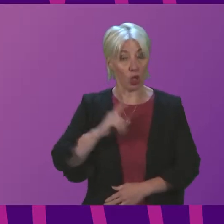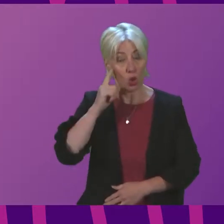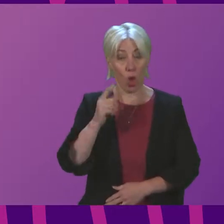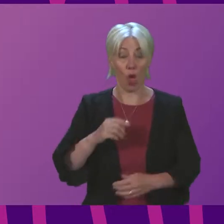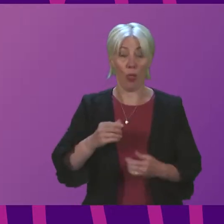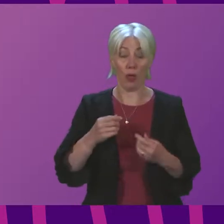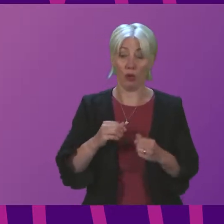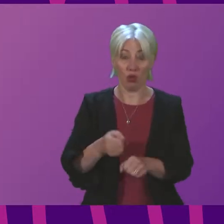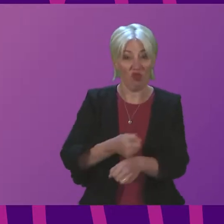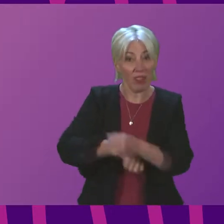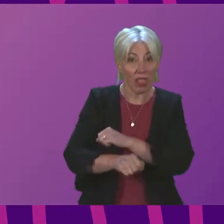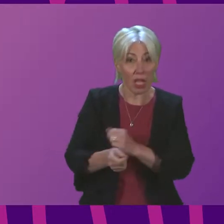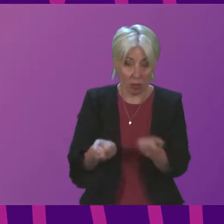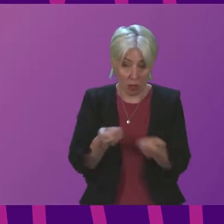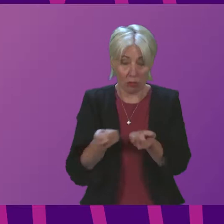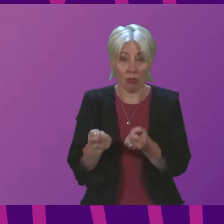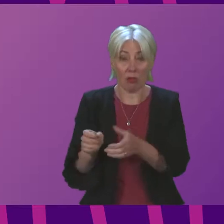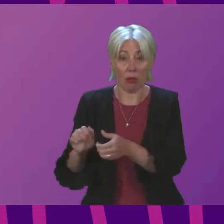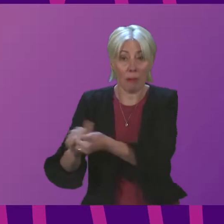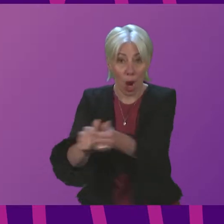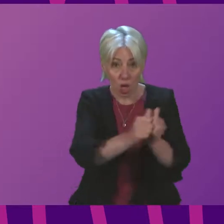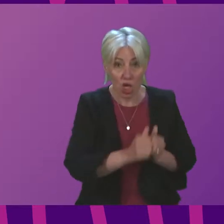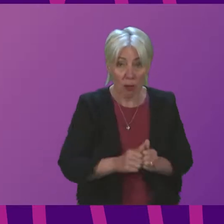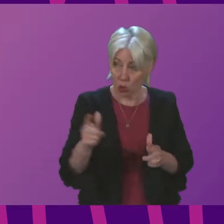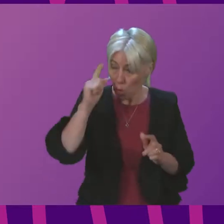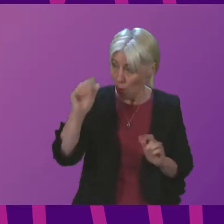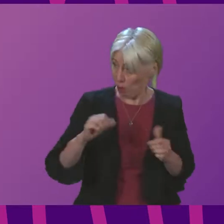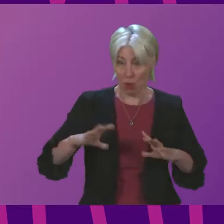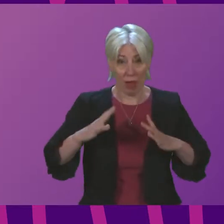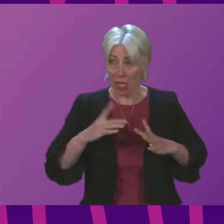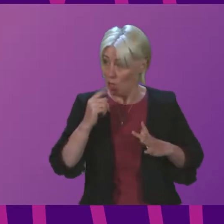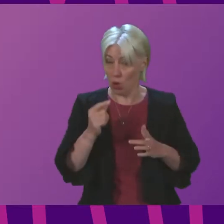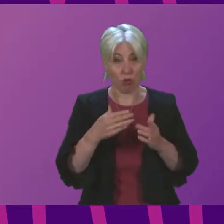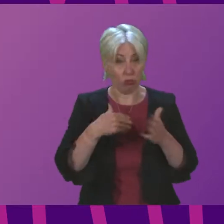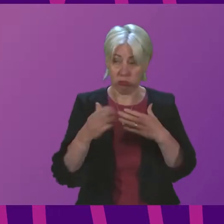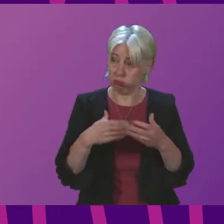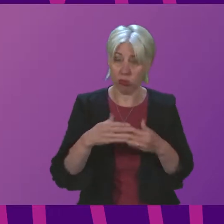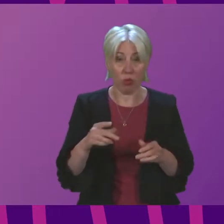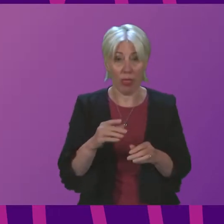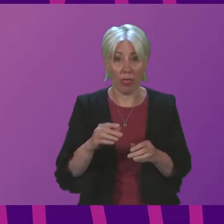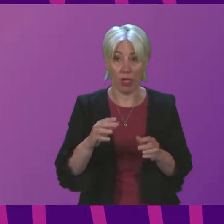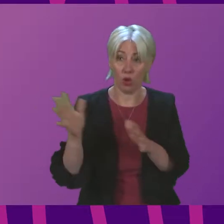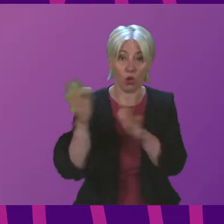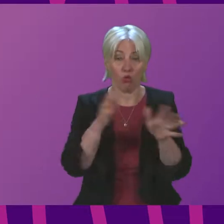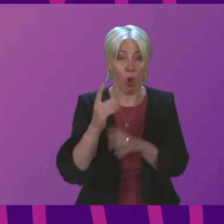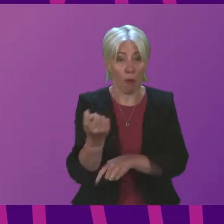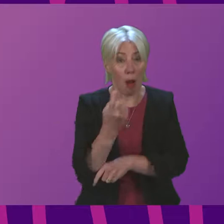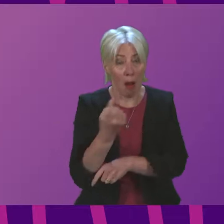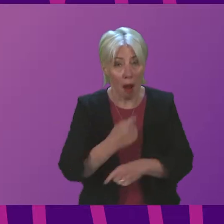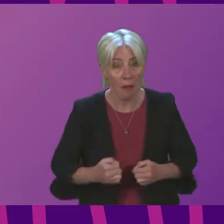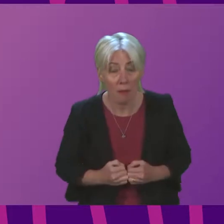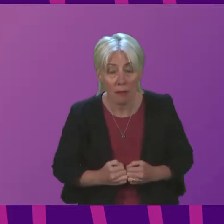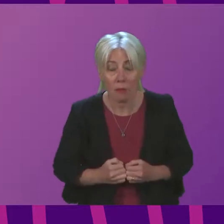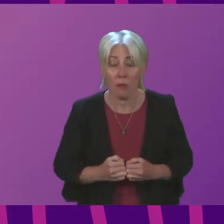partnerships had in place were going to meet the impact of the expected and anticipated storm? Deputy First Minister At the